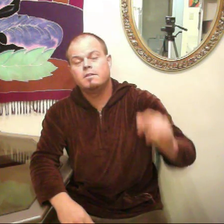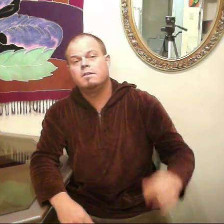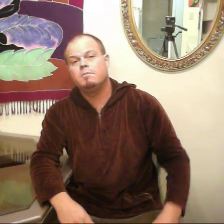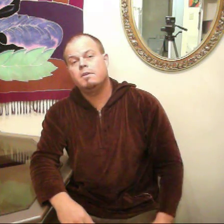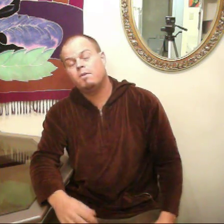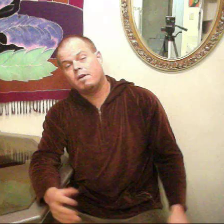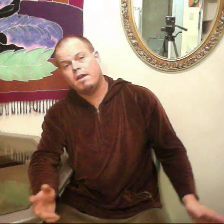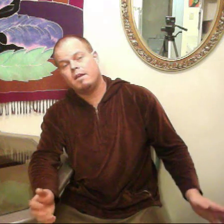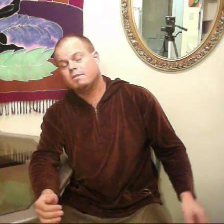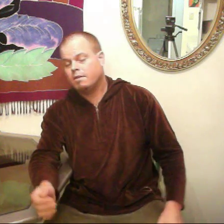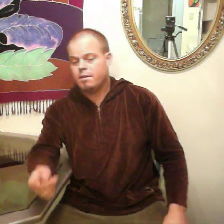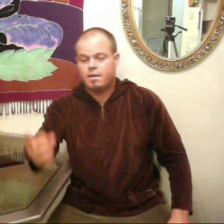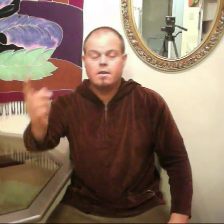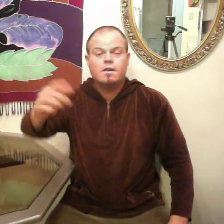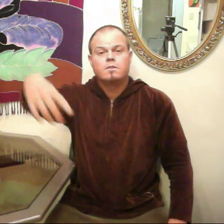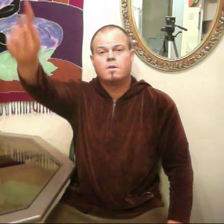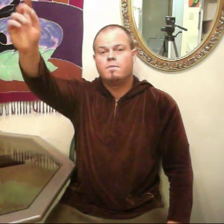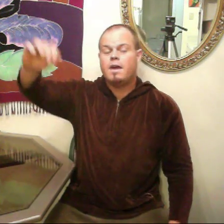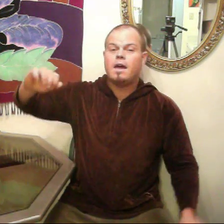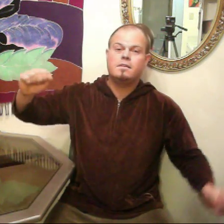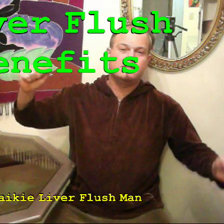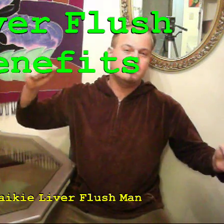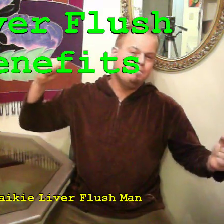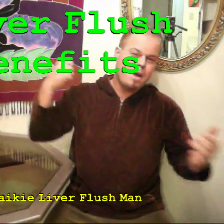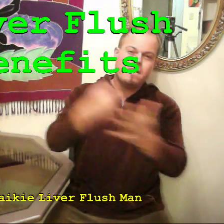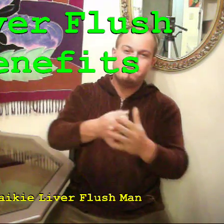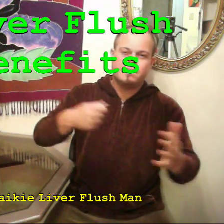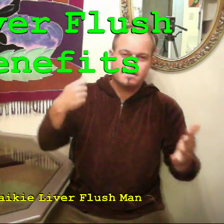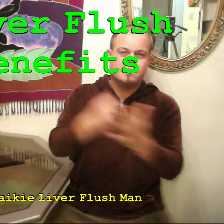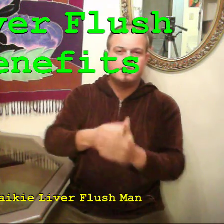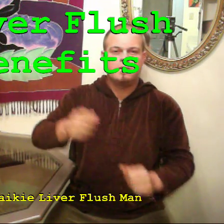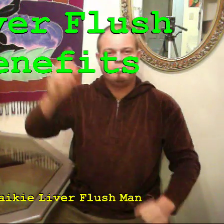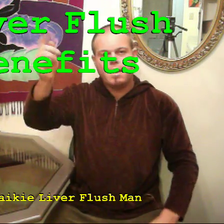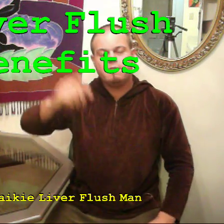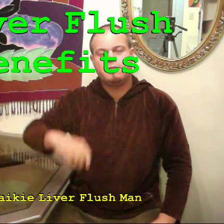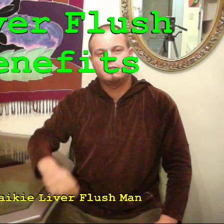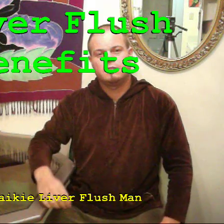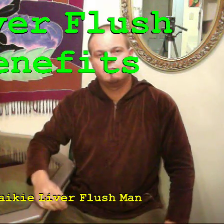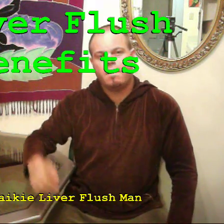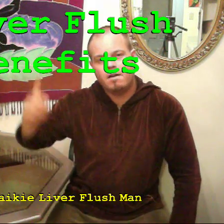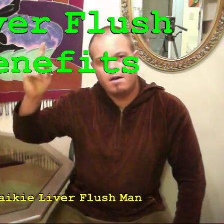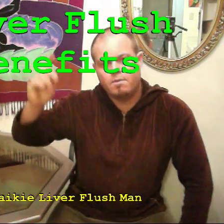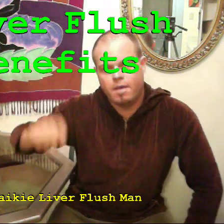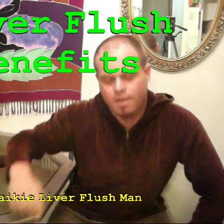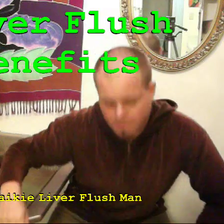ladies and gentlemen, or headaches or anything. So that is it. The benefits, ladies and gentlemen, the benefits far outweigh.